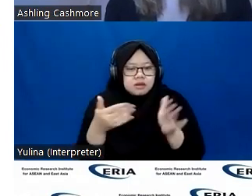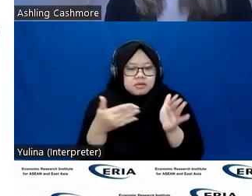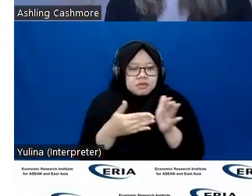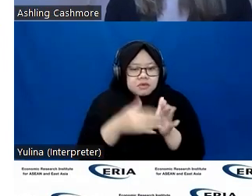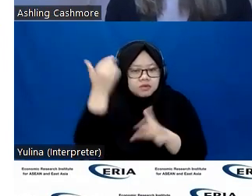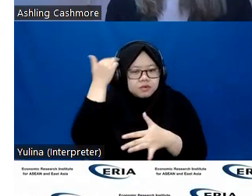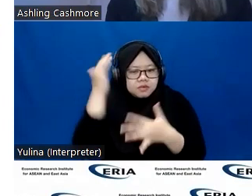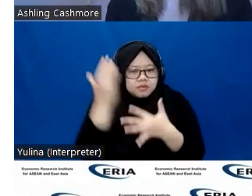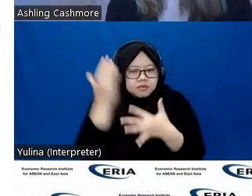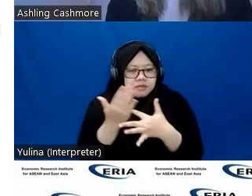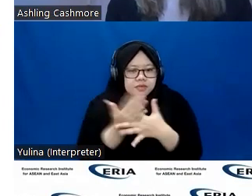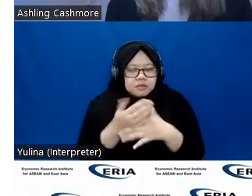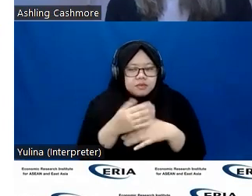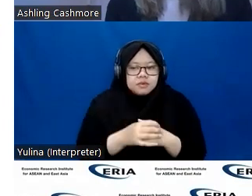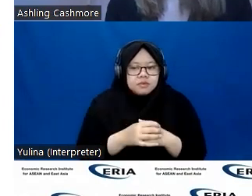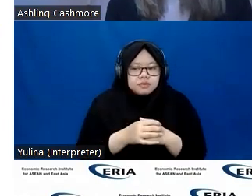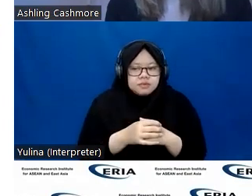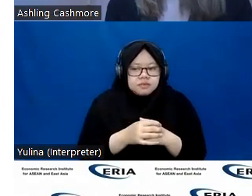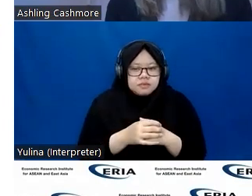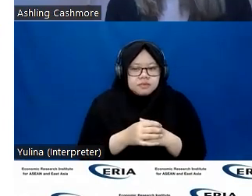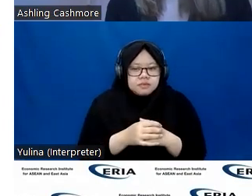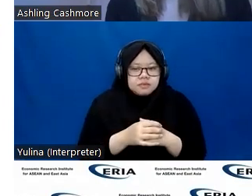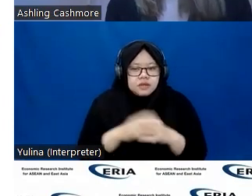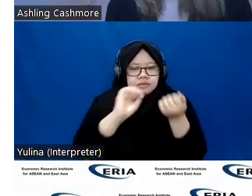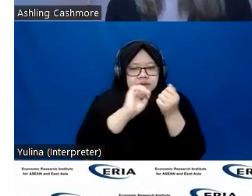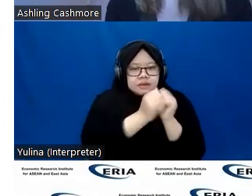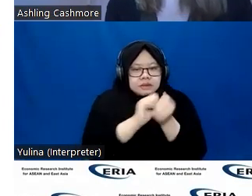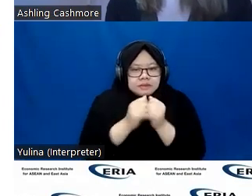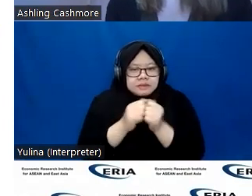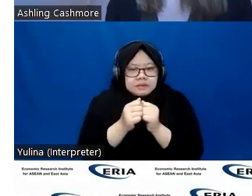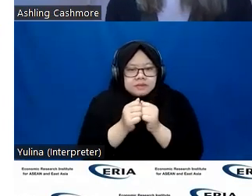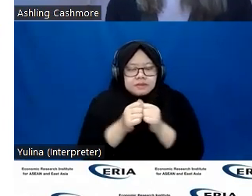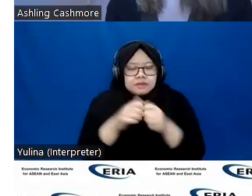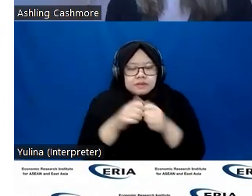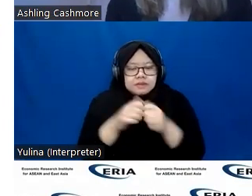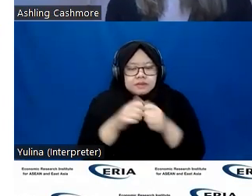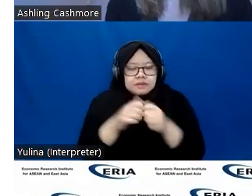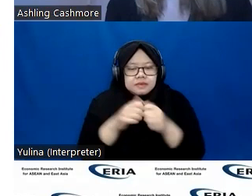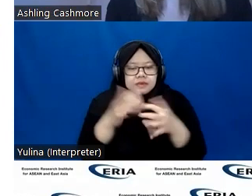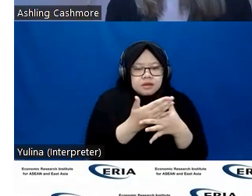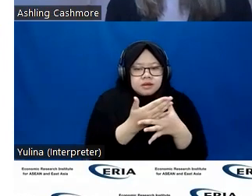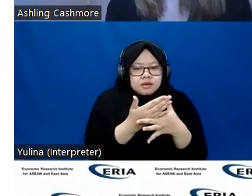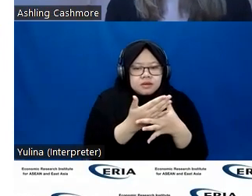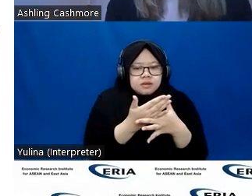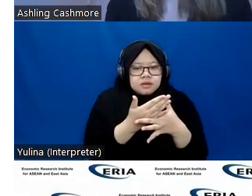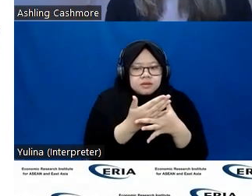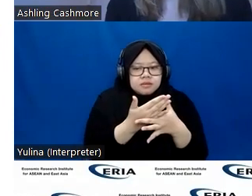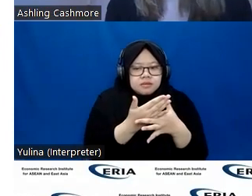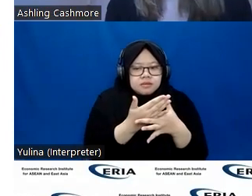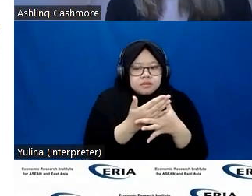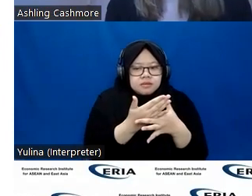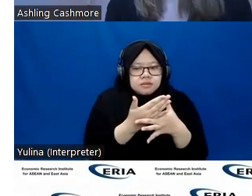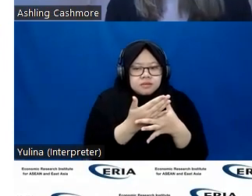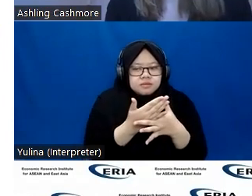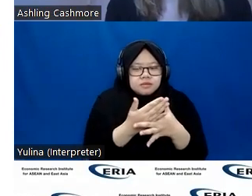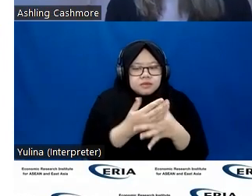Two key issues are affordability and accessibility. So there's countries across the region having very varying